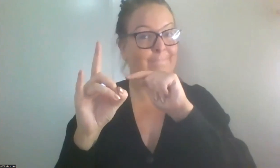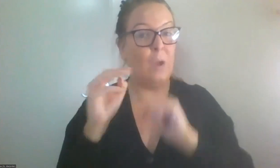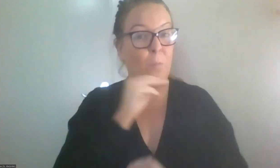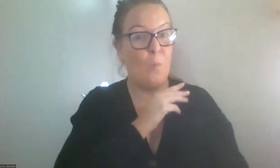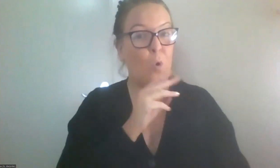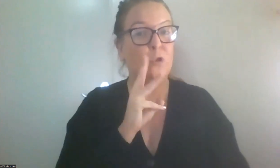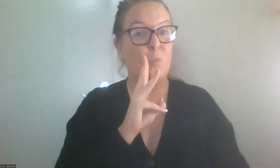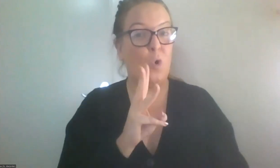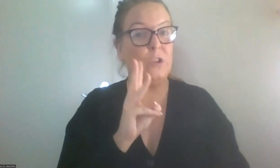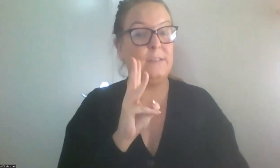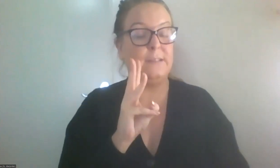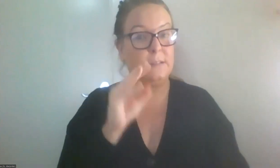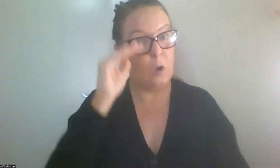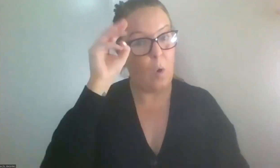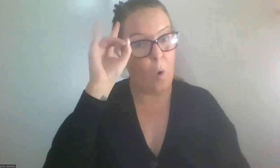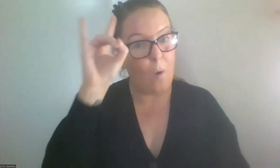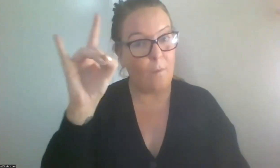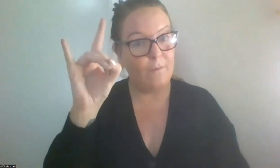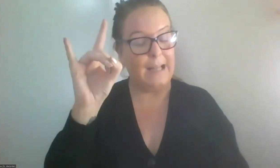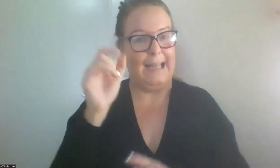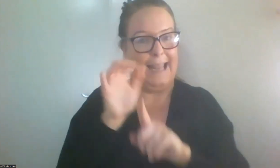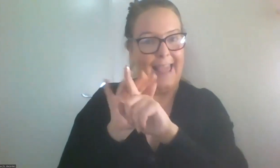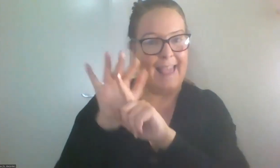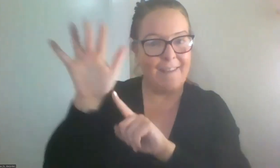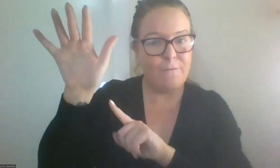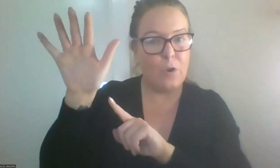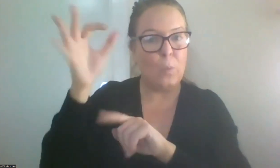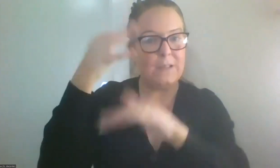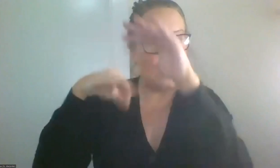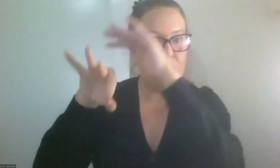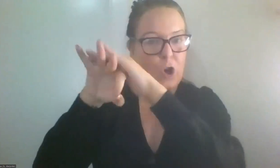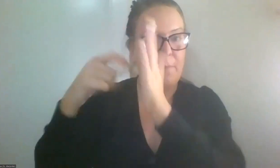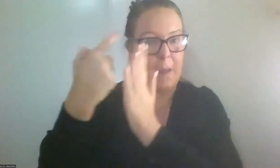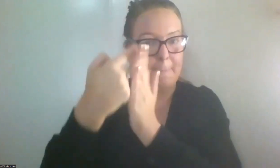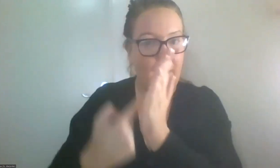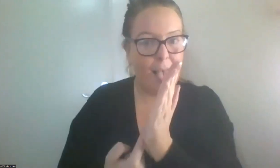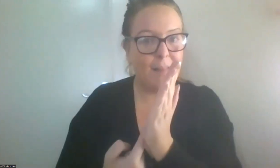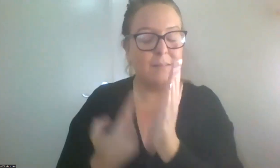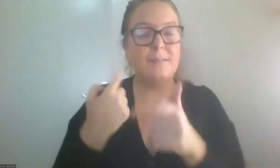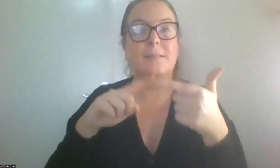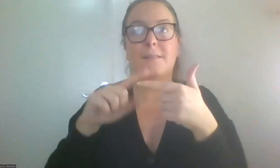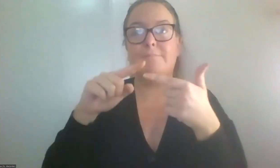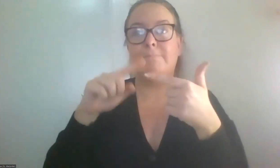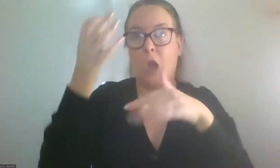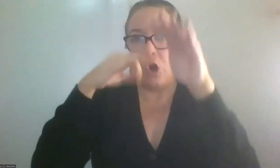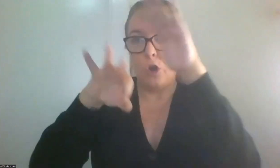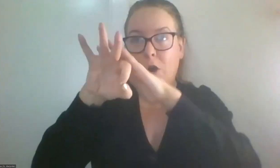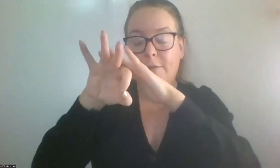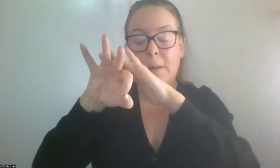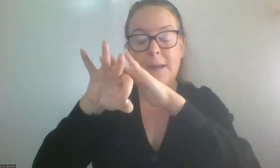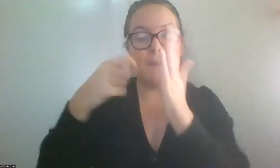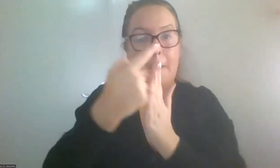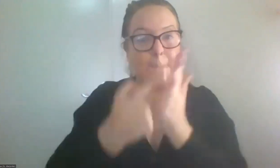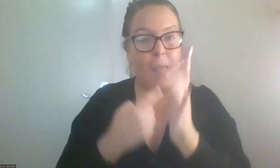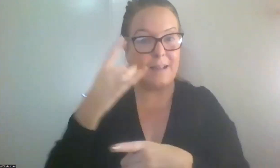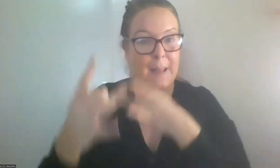influence government policy, government policy makers, and also perhaps